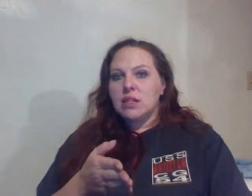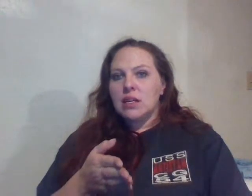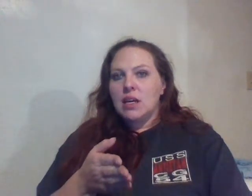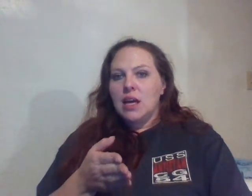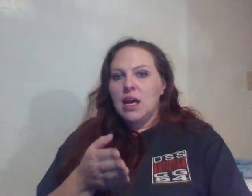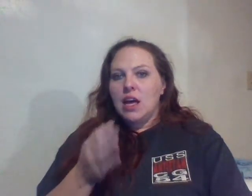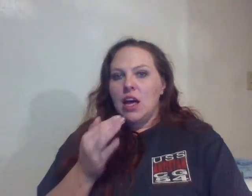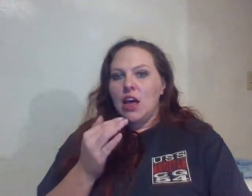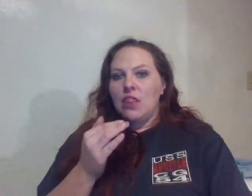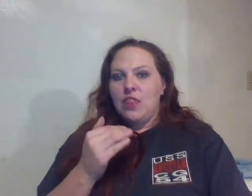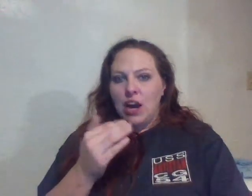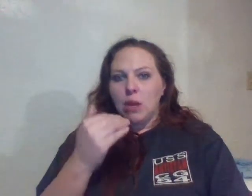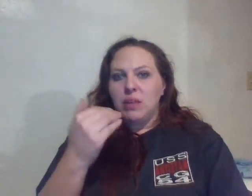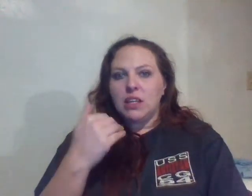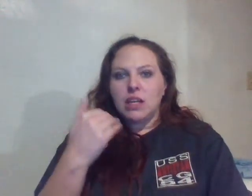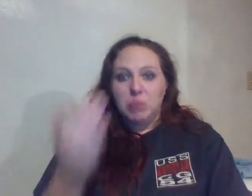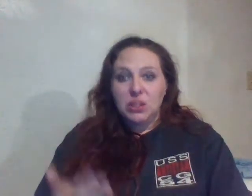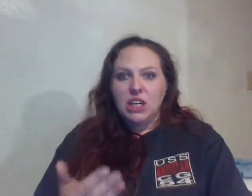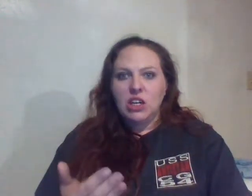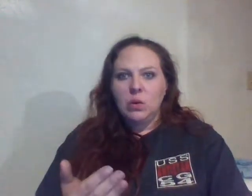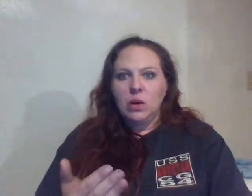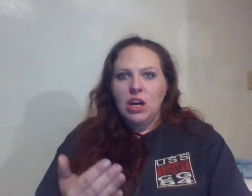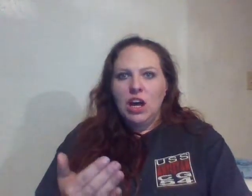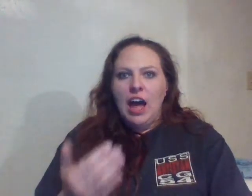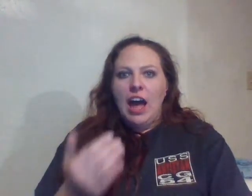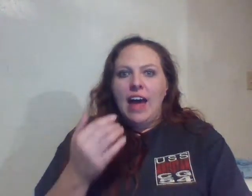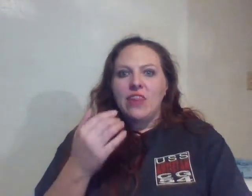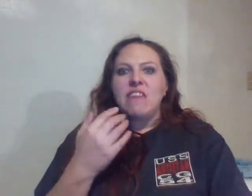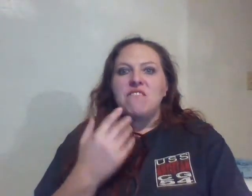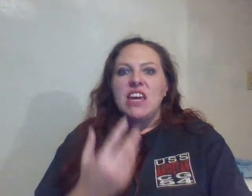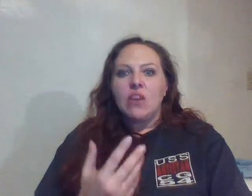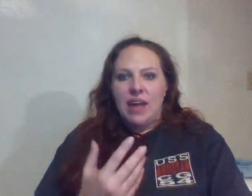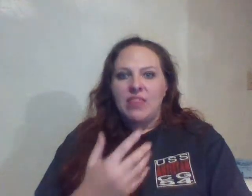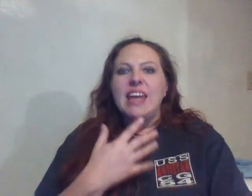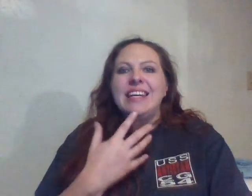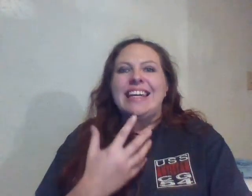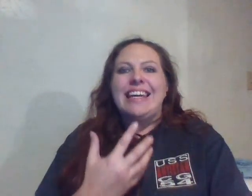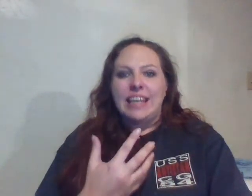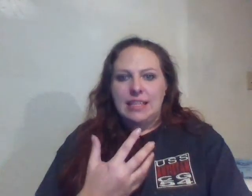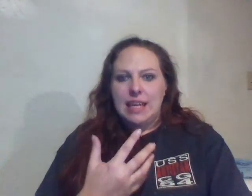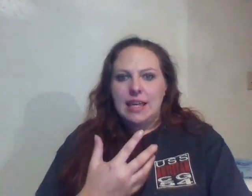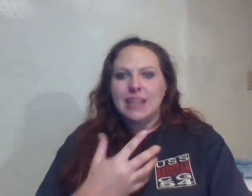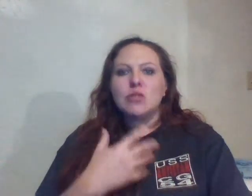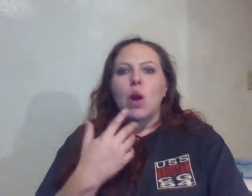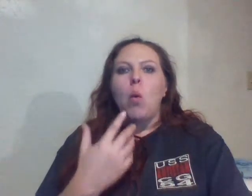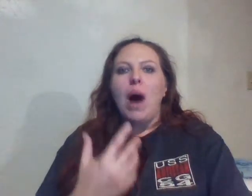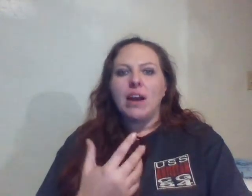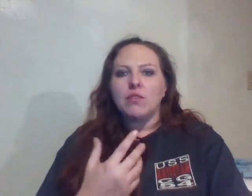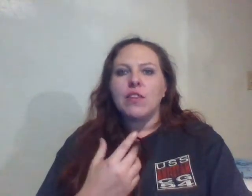their ability to bully you, they feed on that. They need it. It is required for their